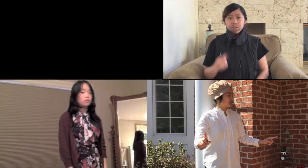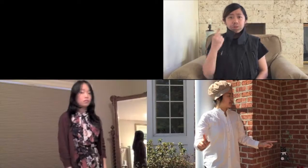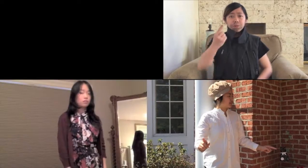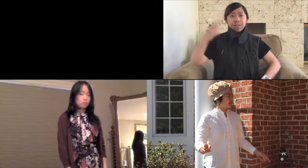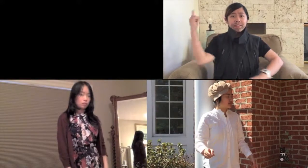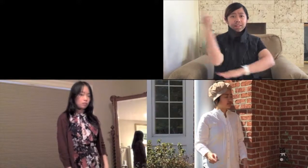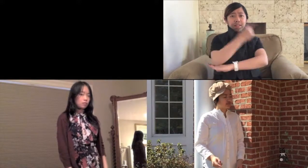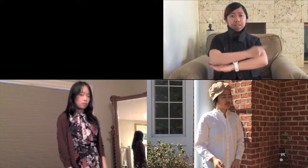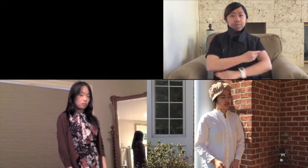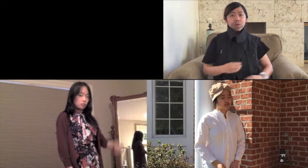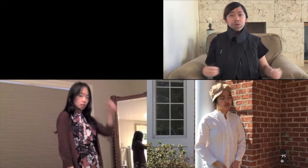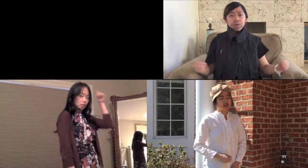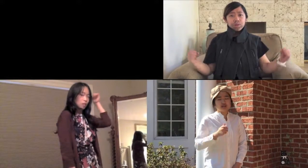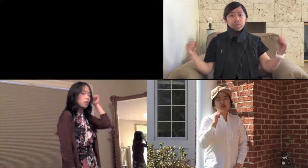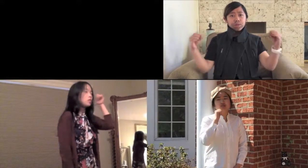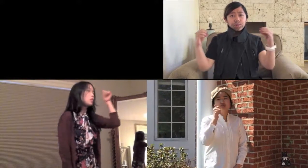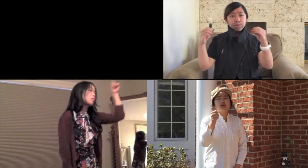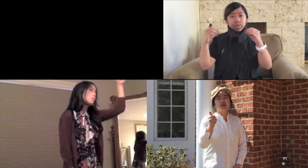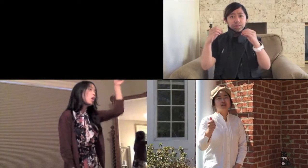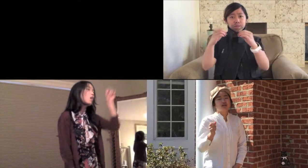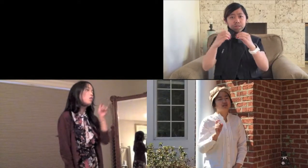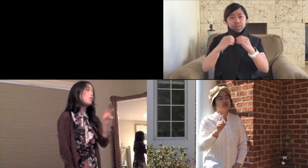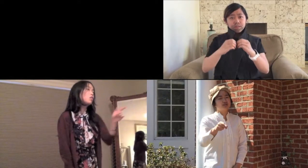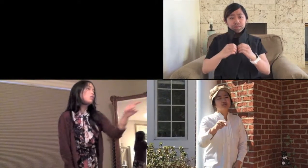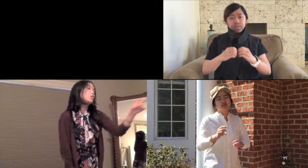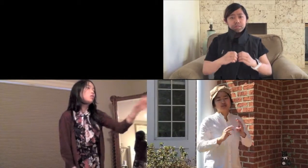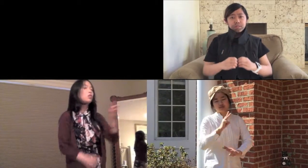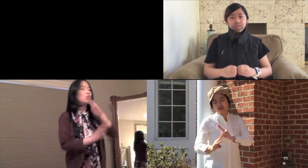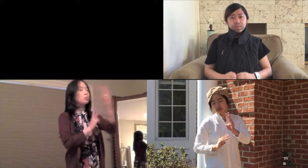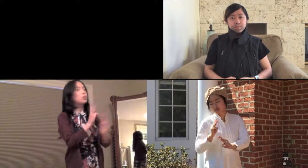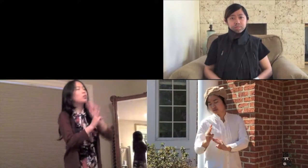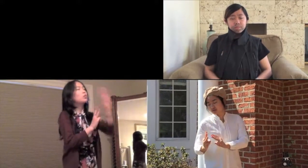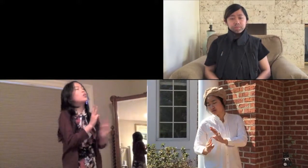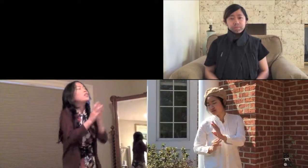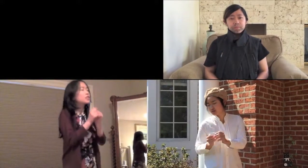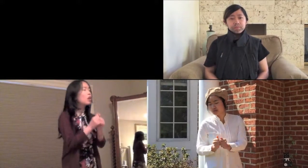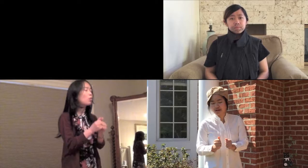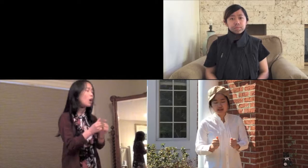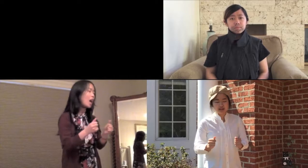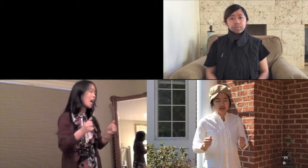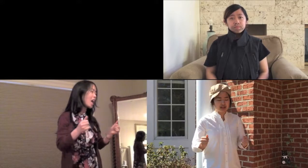One day more. Tomorrow we'll be worlds away.